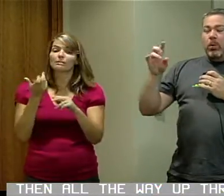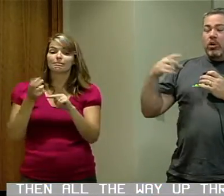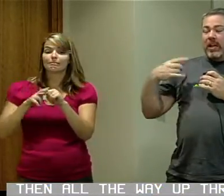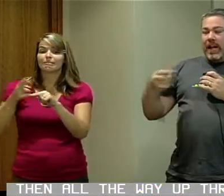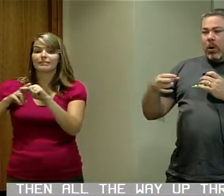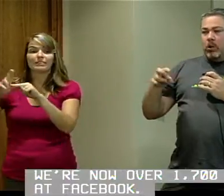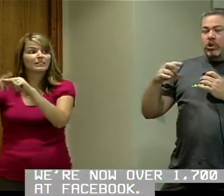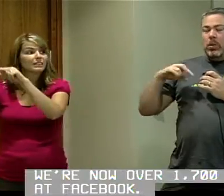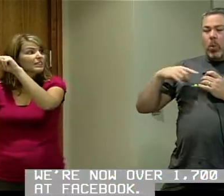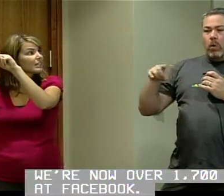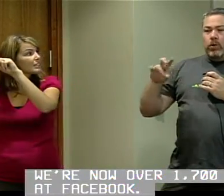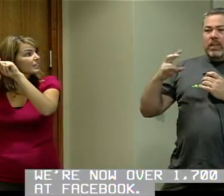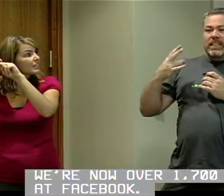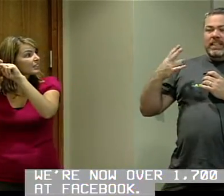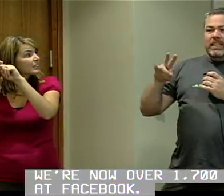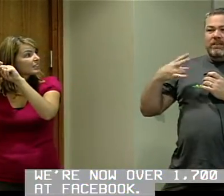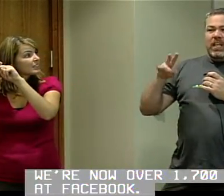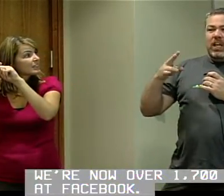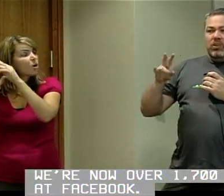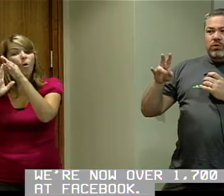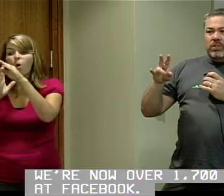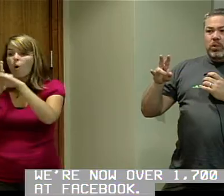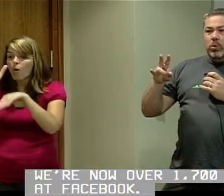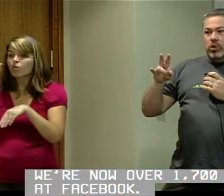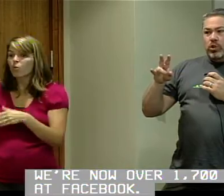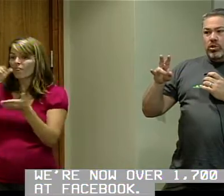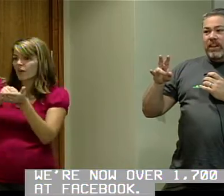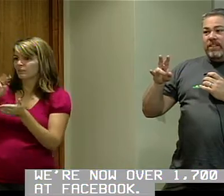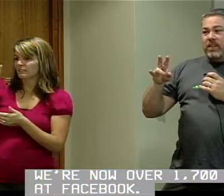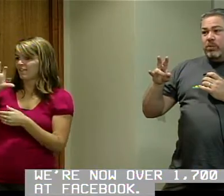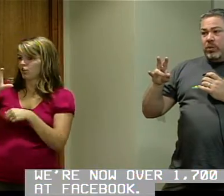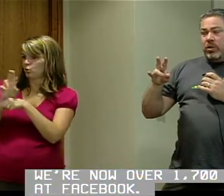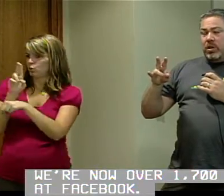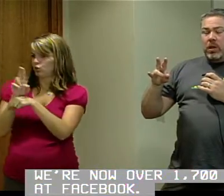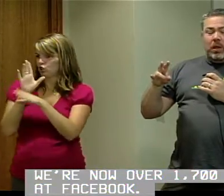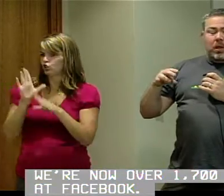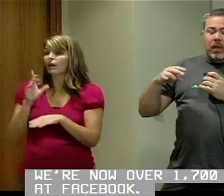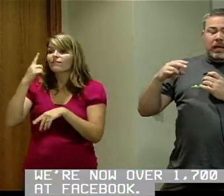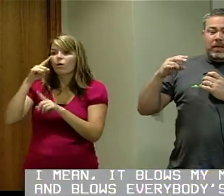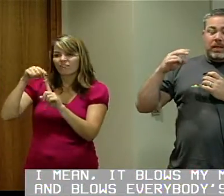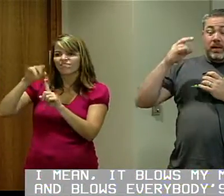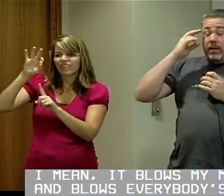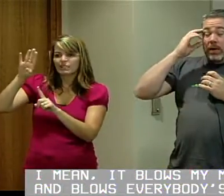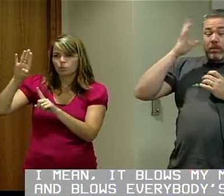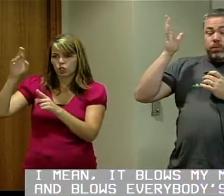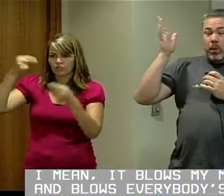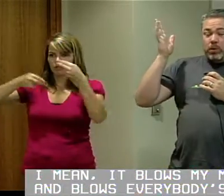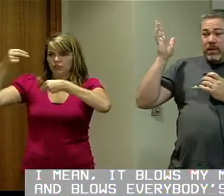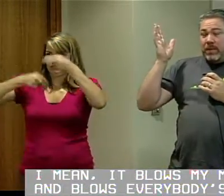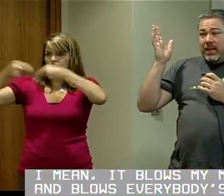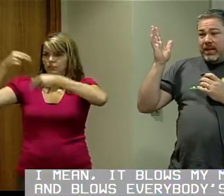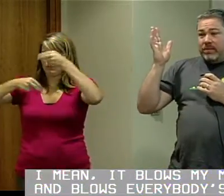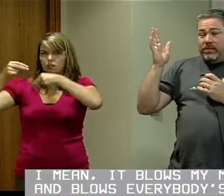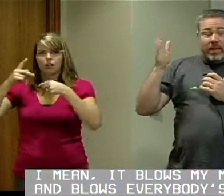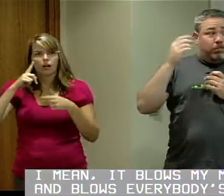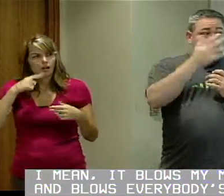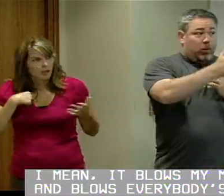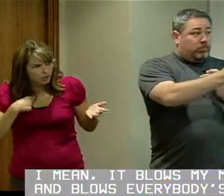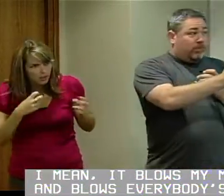we're now to over 1,700 users at Facebook. I mean, it blows my mind. It broke